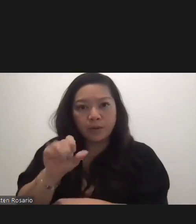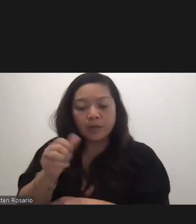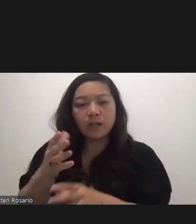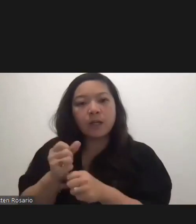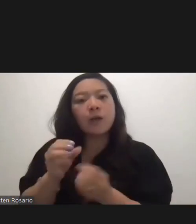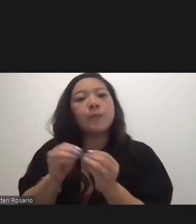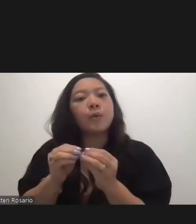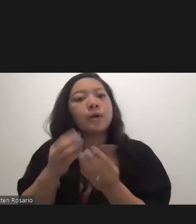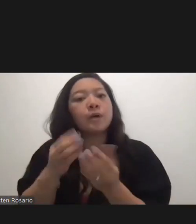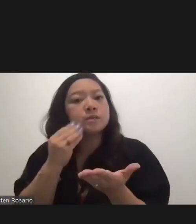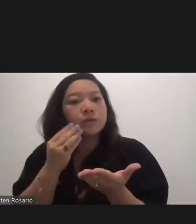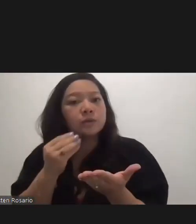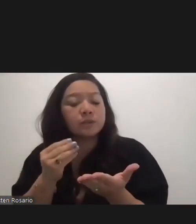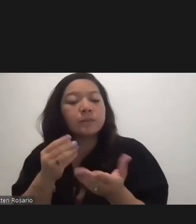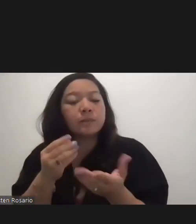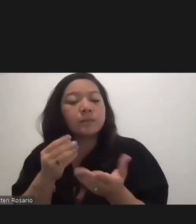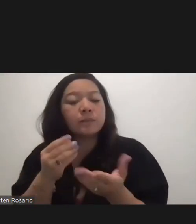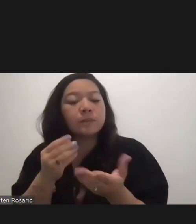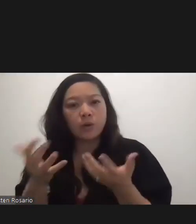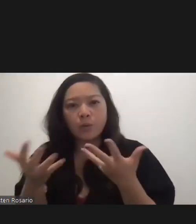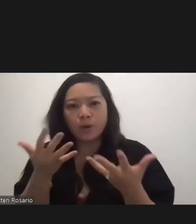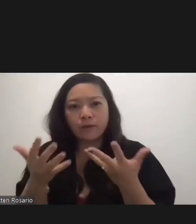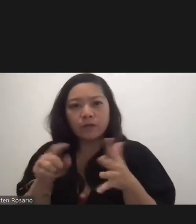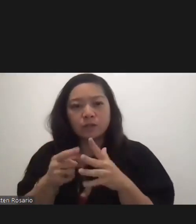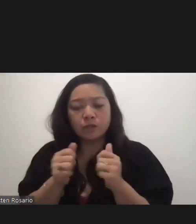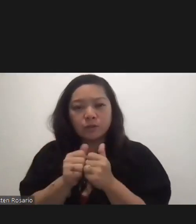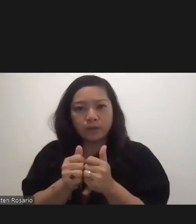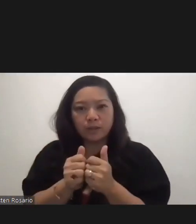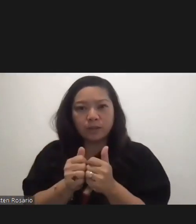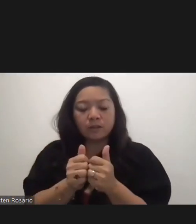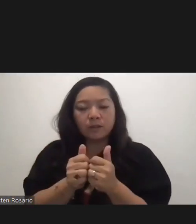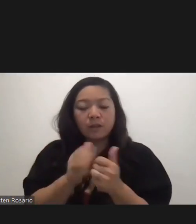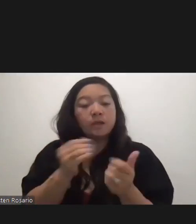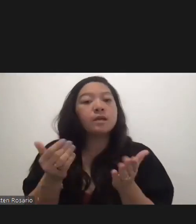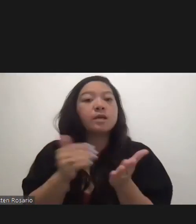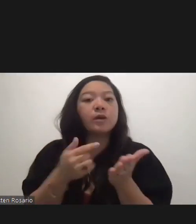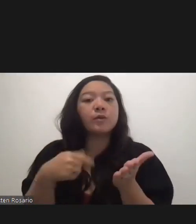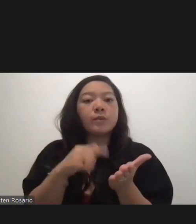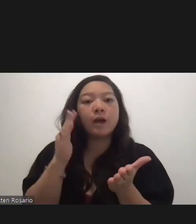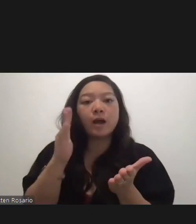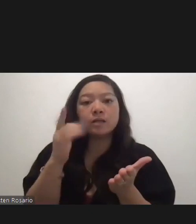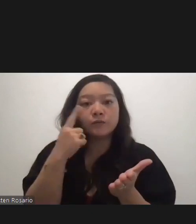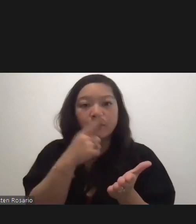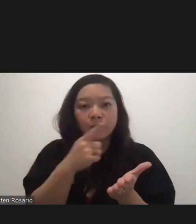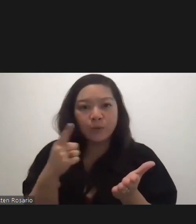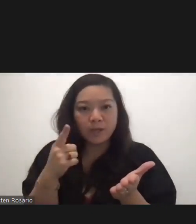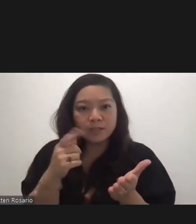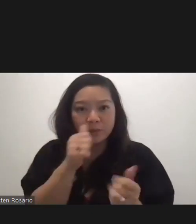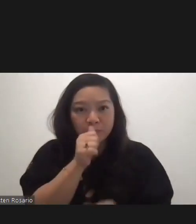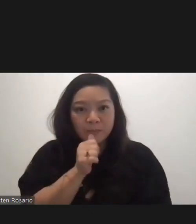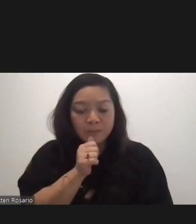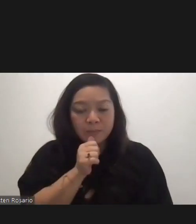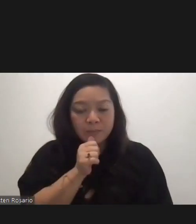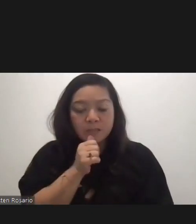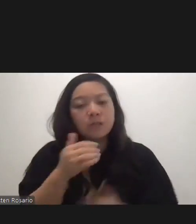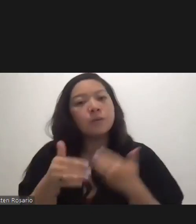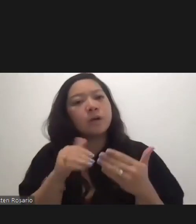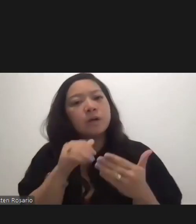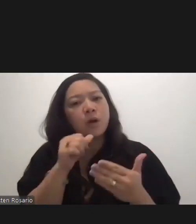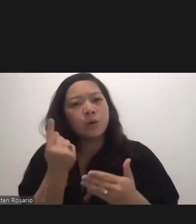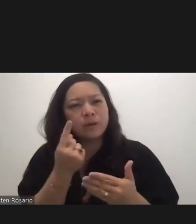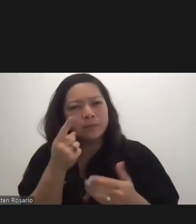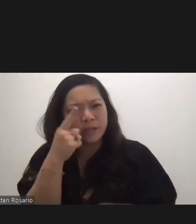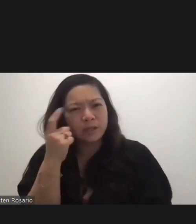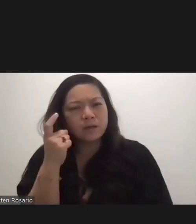it's likely going to be much quicker than whatever it starts out as. So, again, we ask for everyone's patience in this process. Not just because this becomes